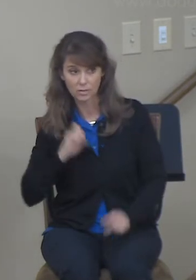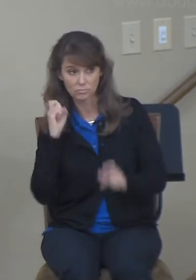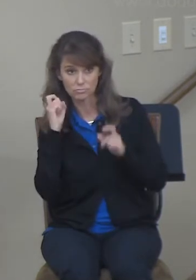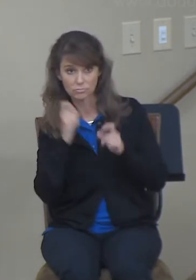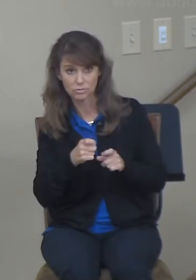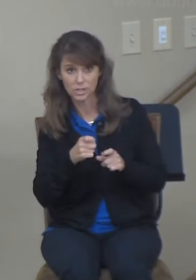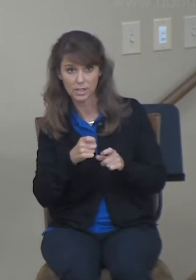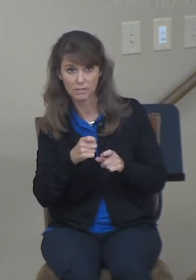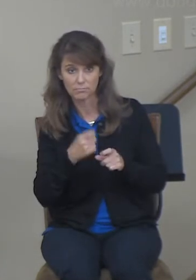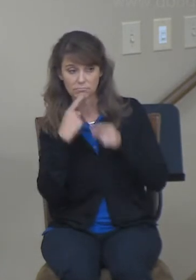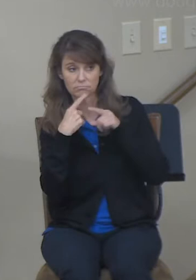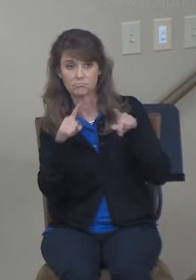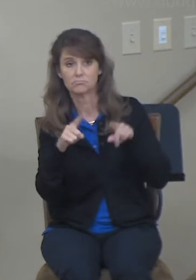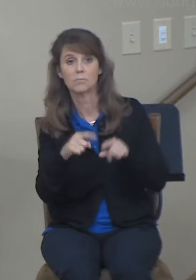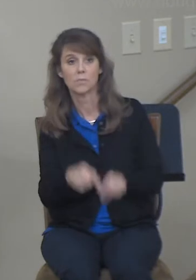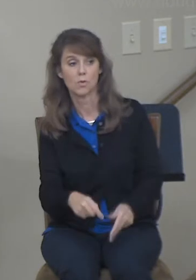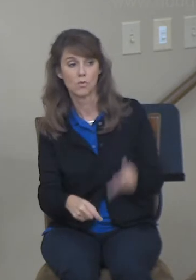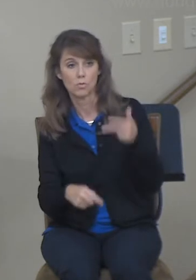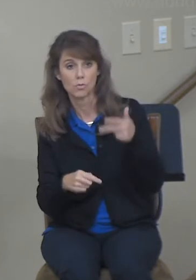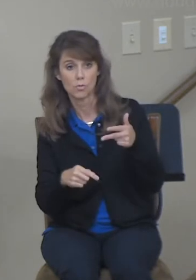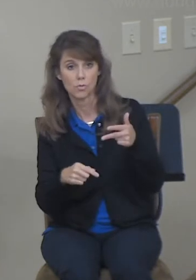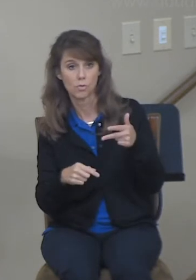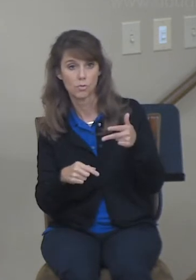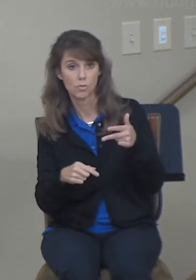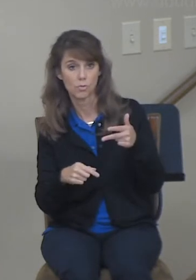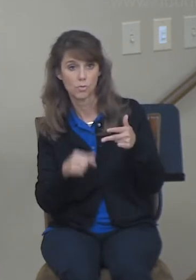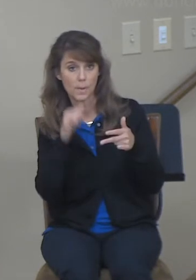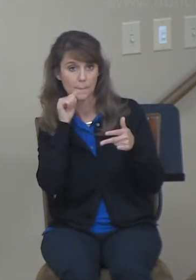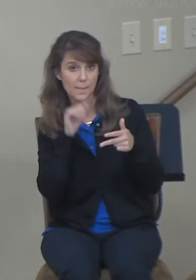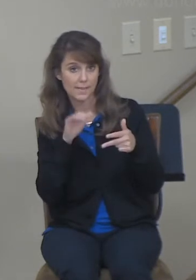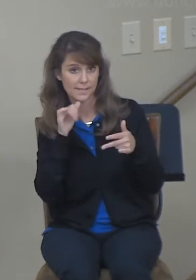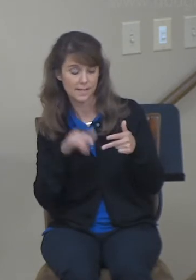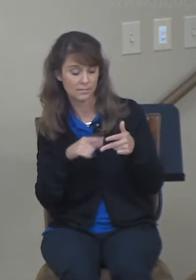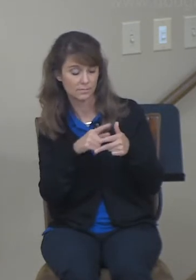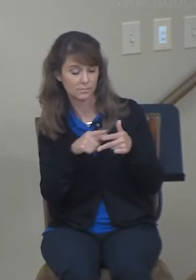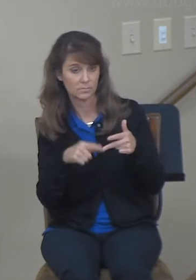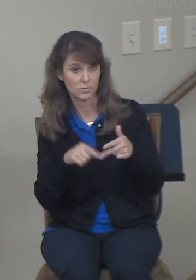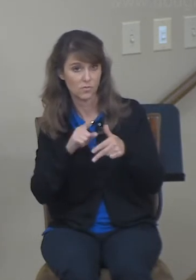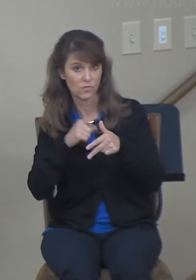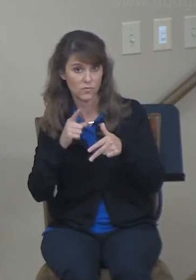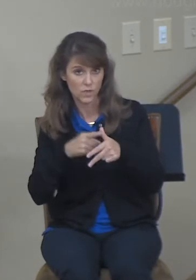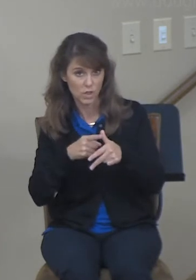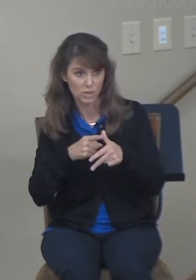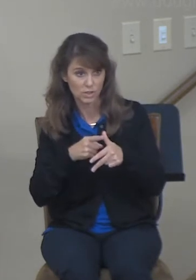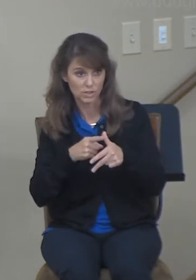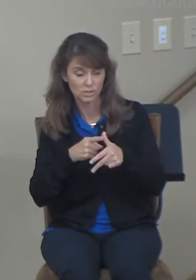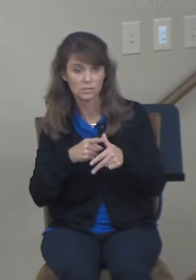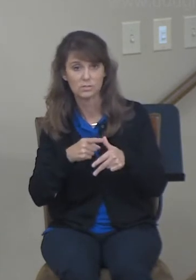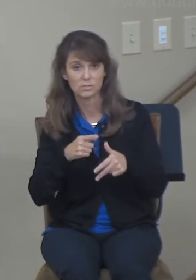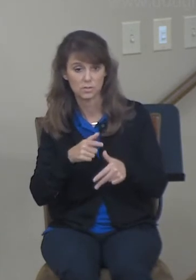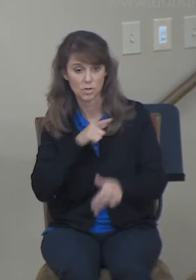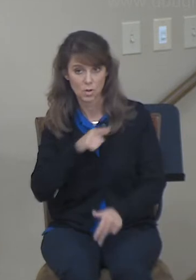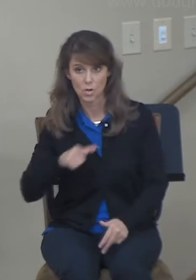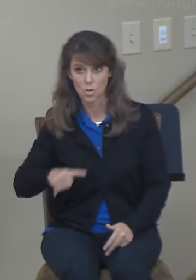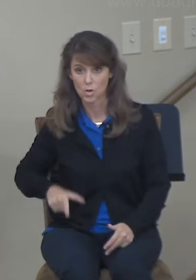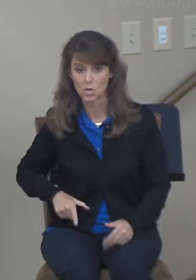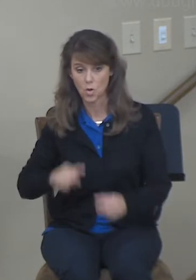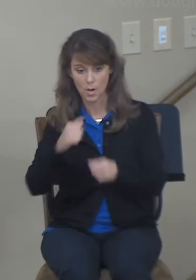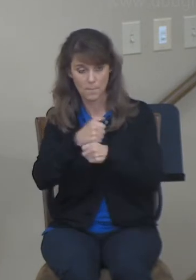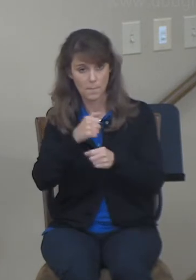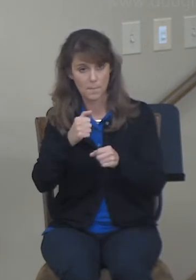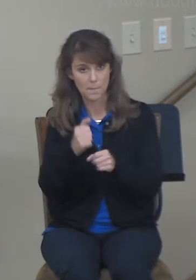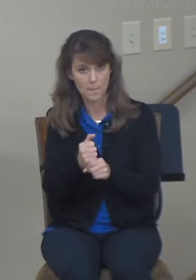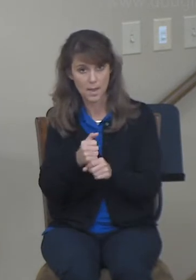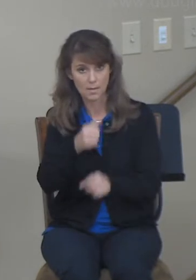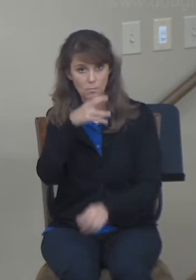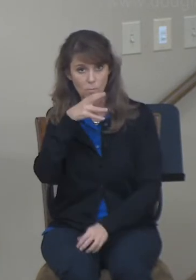relinquishing of rights. And it's a three-fold blessing. The first one is, they said, may the Lord make the woman who's coming